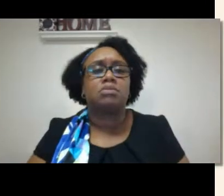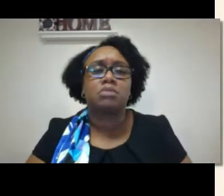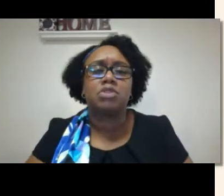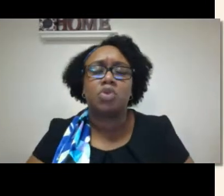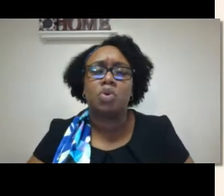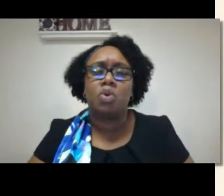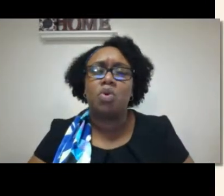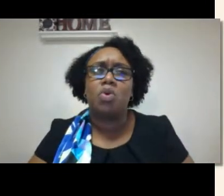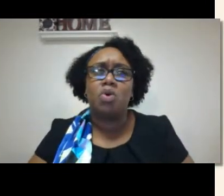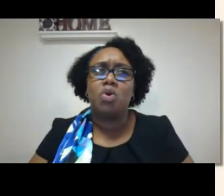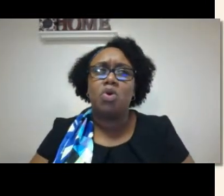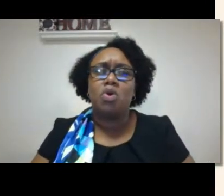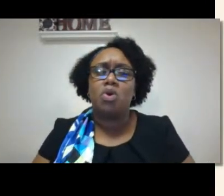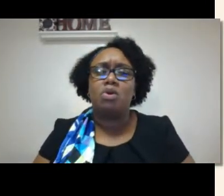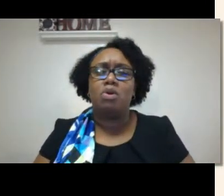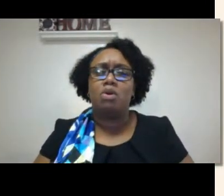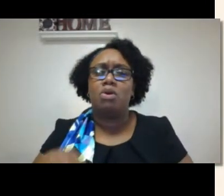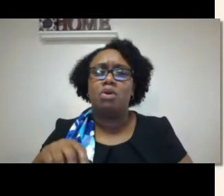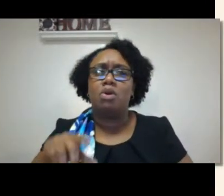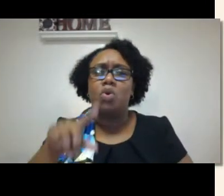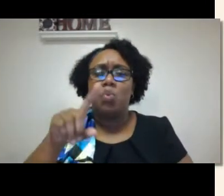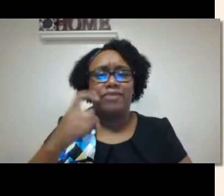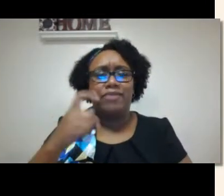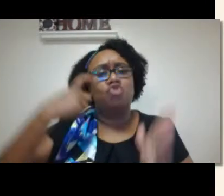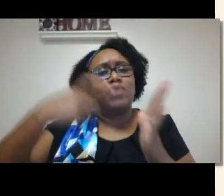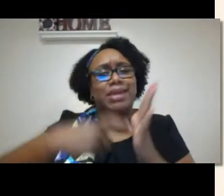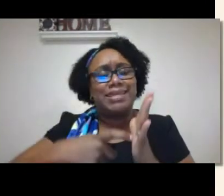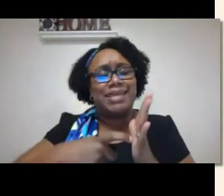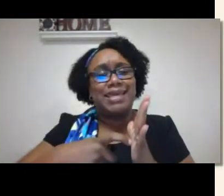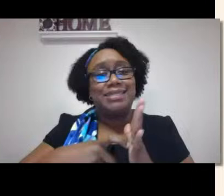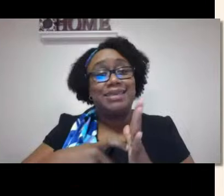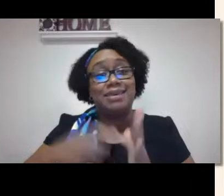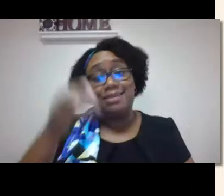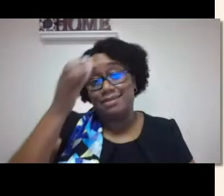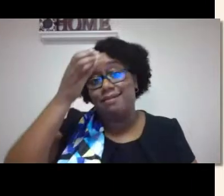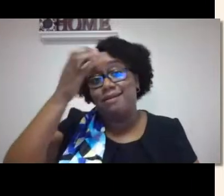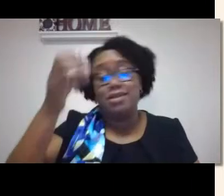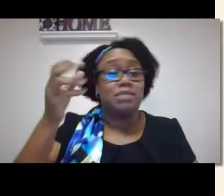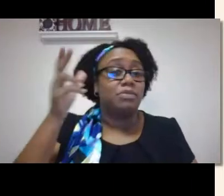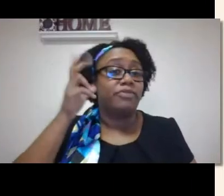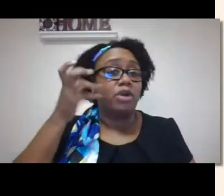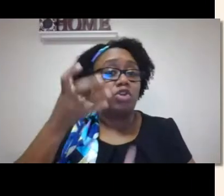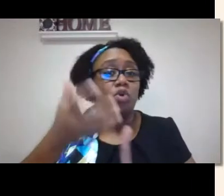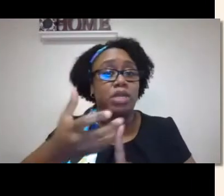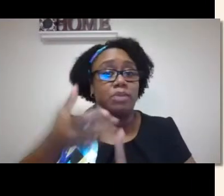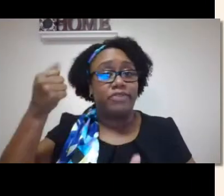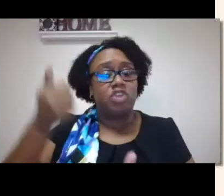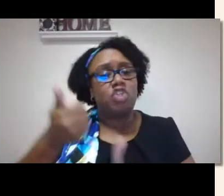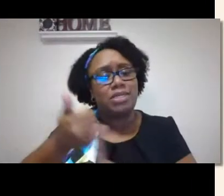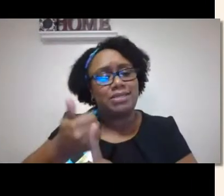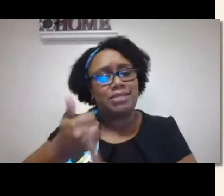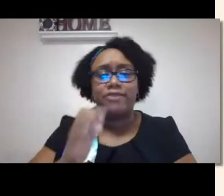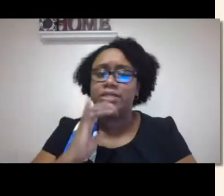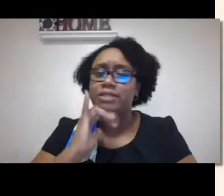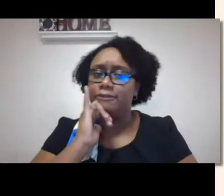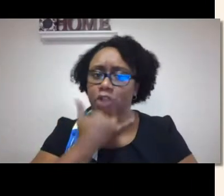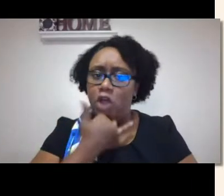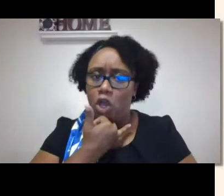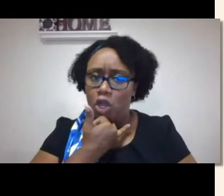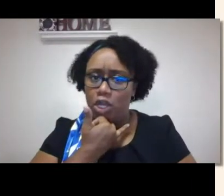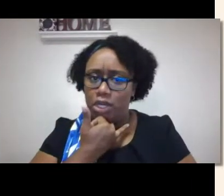access to hearing spoken language. They have developed fully. We need to recognize